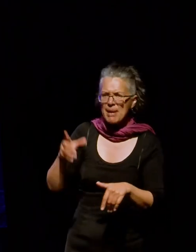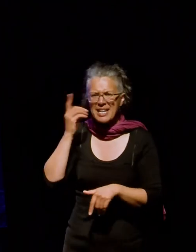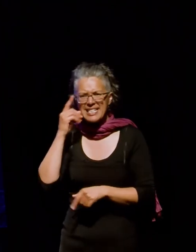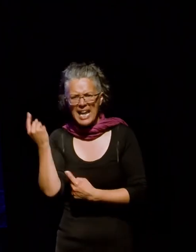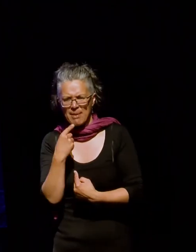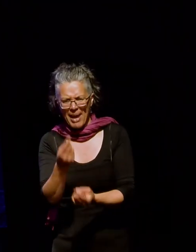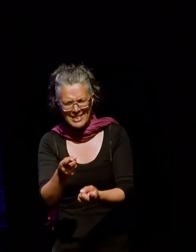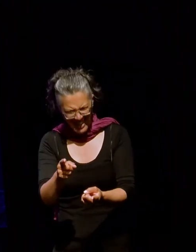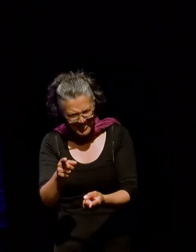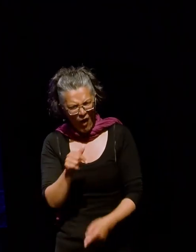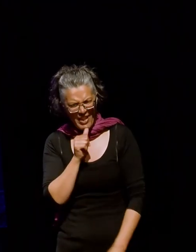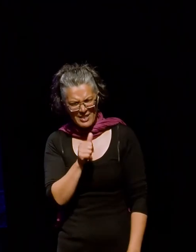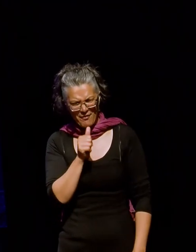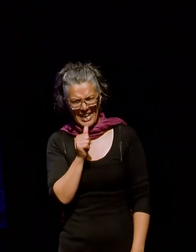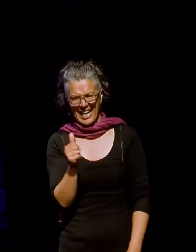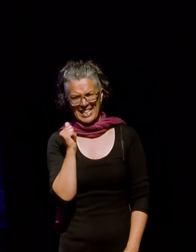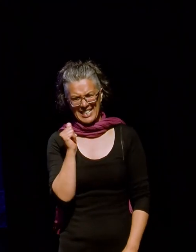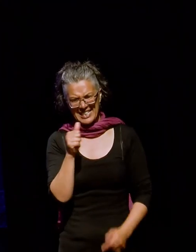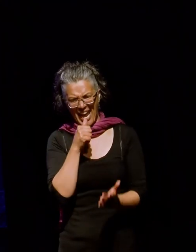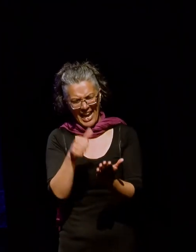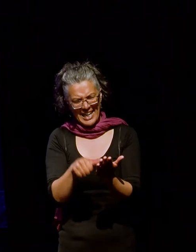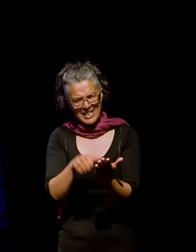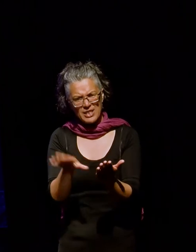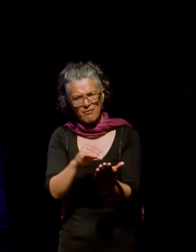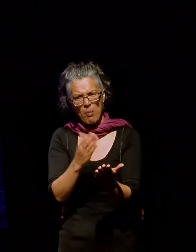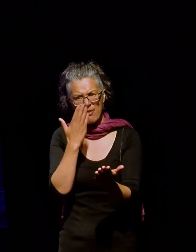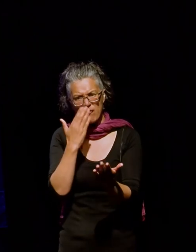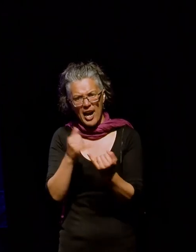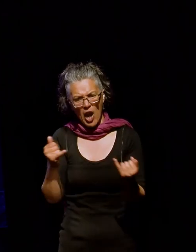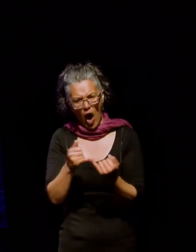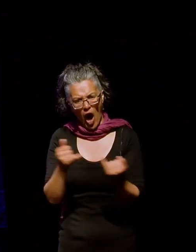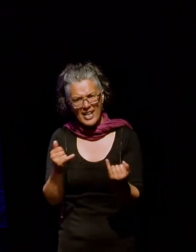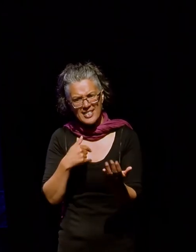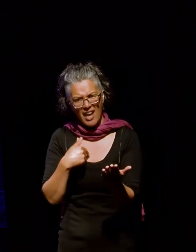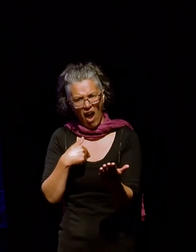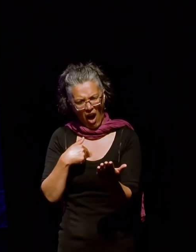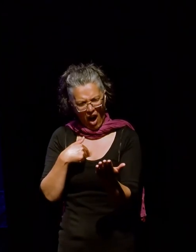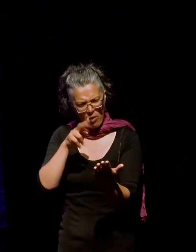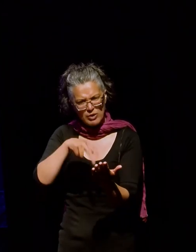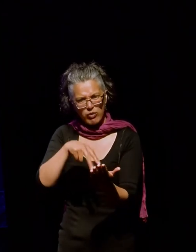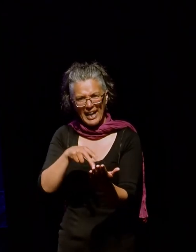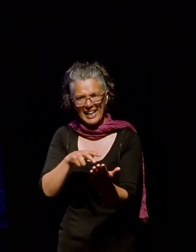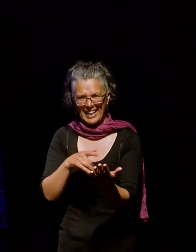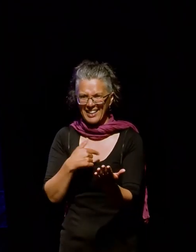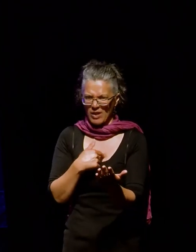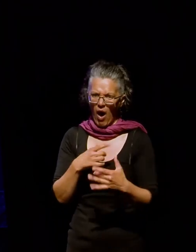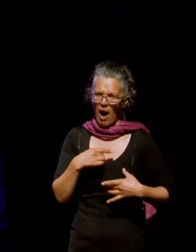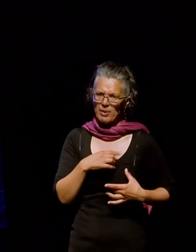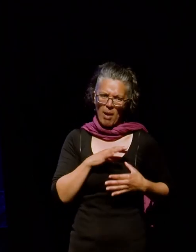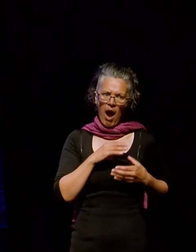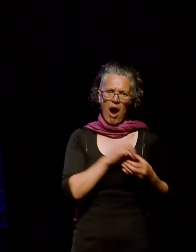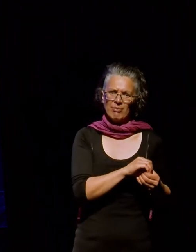replies and says, that's so funny. Yesterday I was reading his letters from the front. And so I had to sit down again. Obviously I'm getting quite attached to this story.